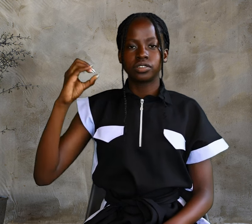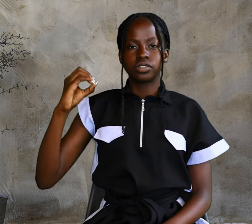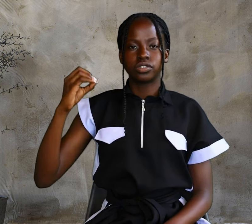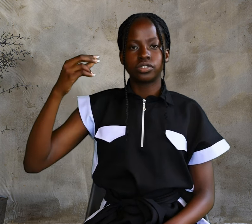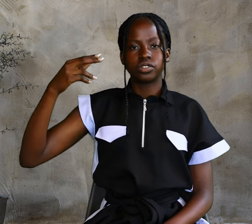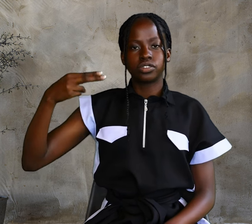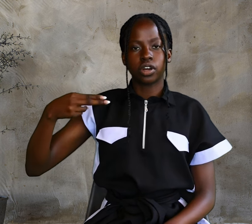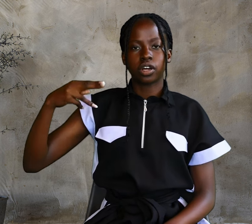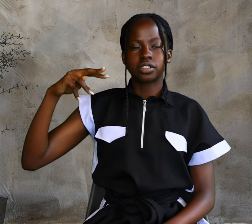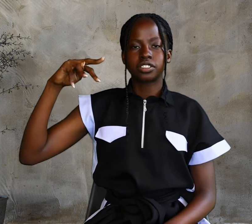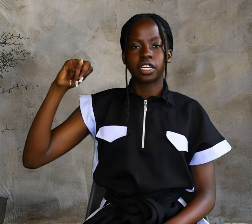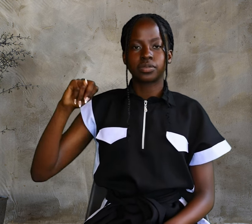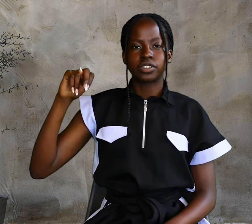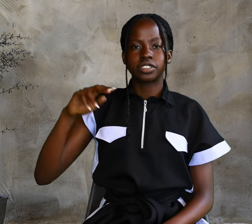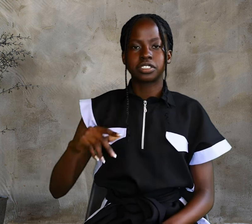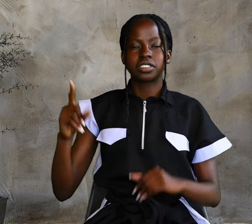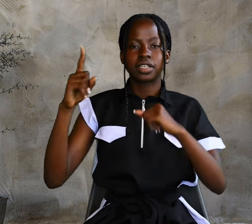John chapter 6